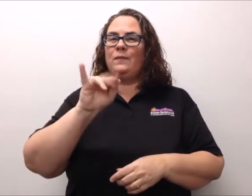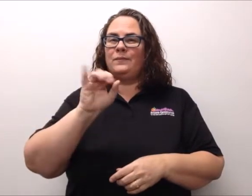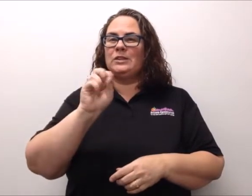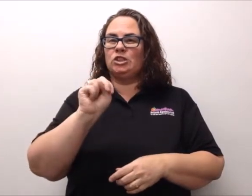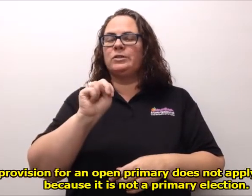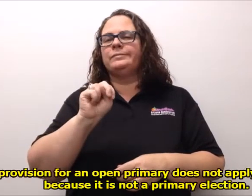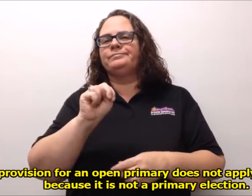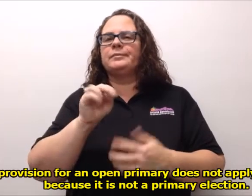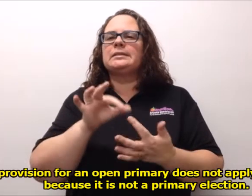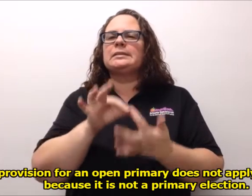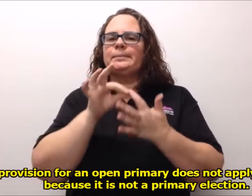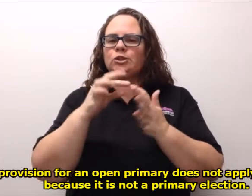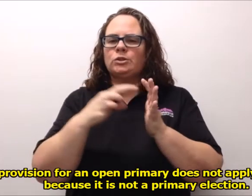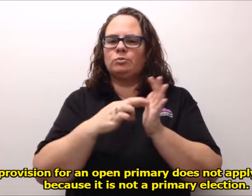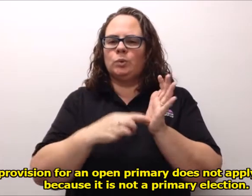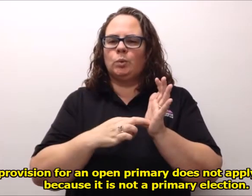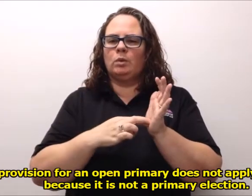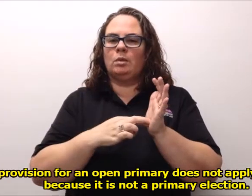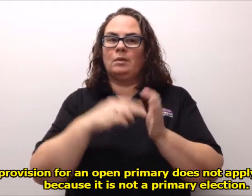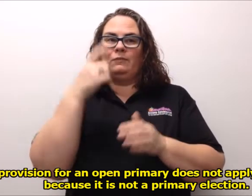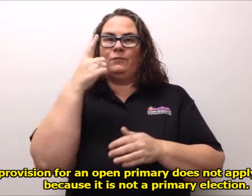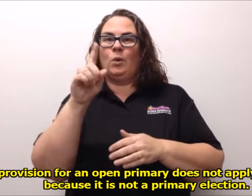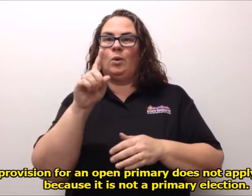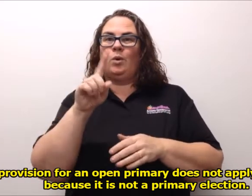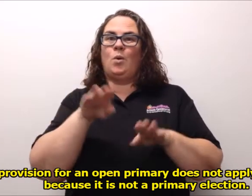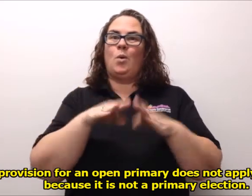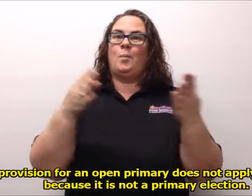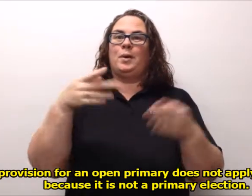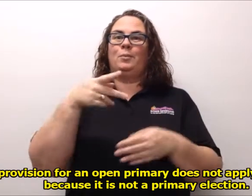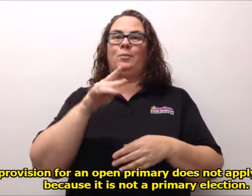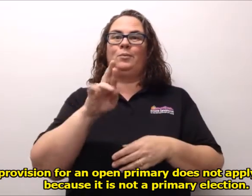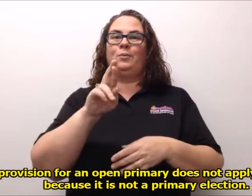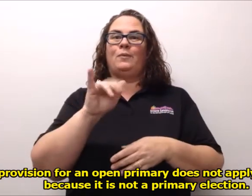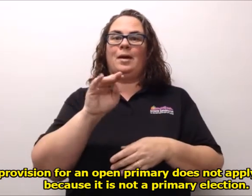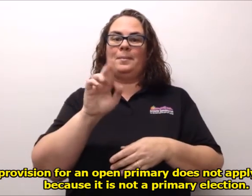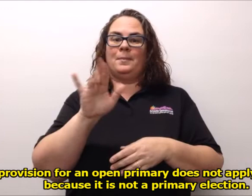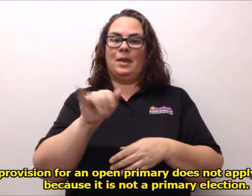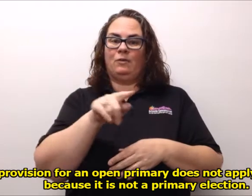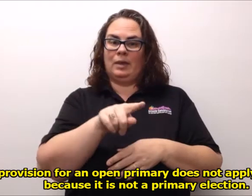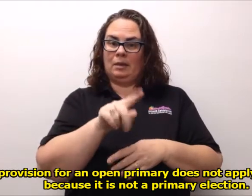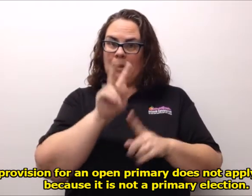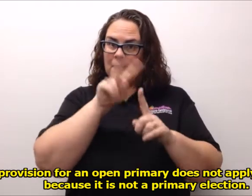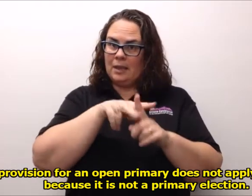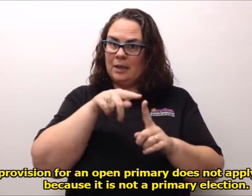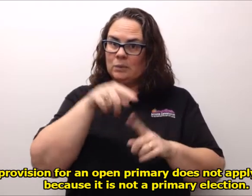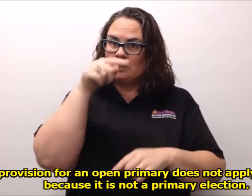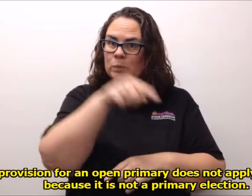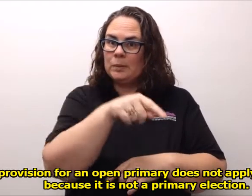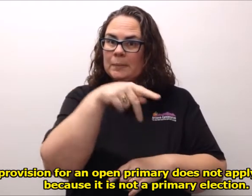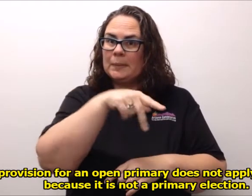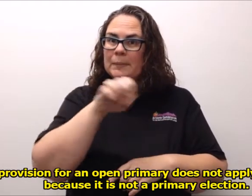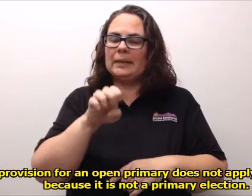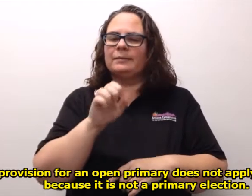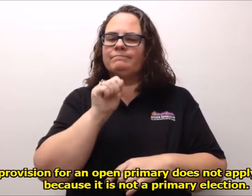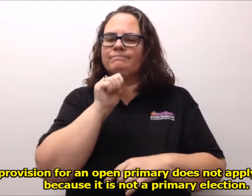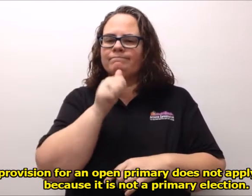The provision for an open primary does not apply to the PPE because it is not a primary election.